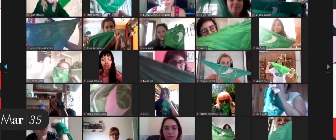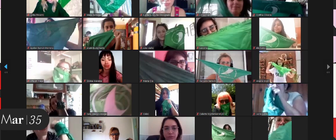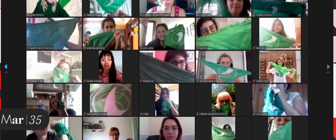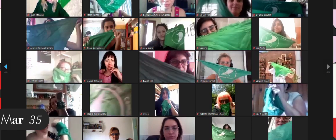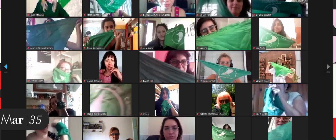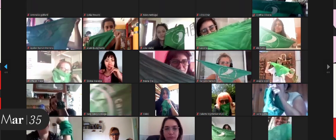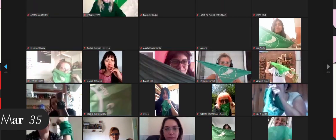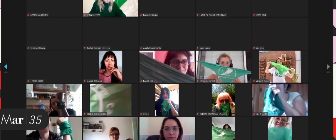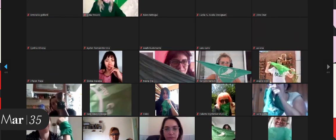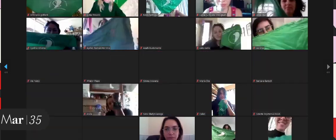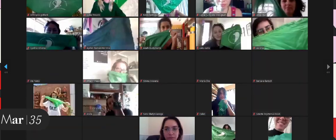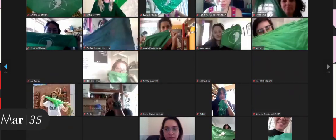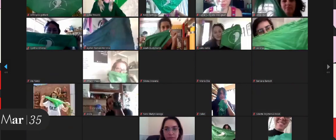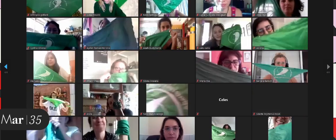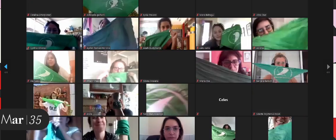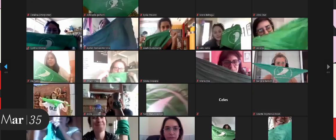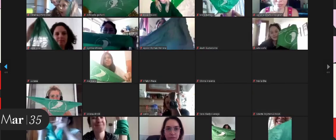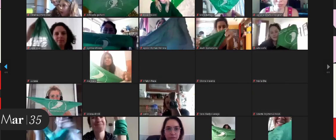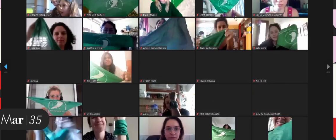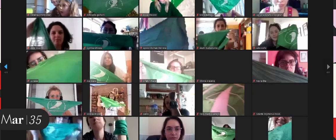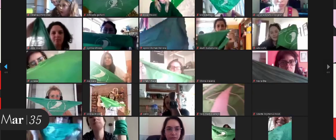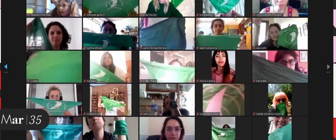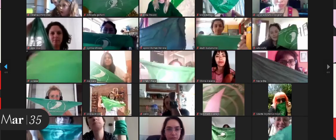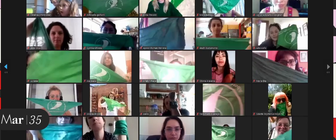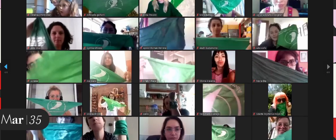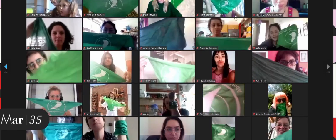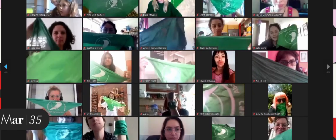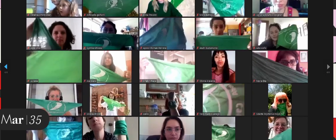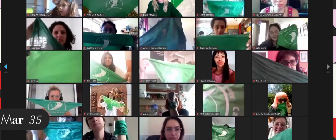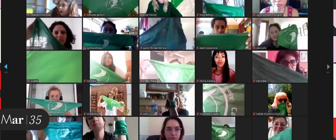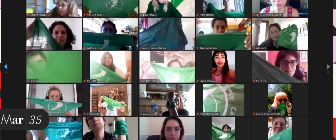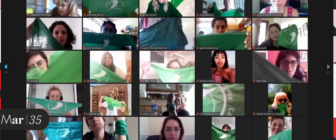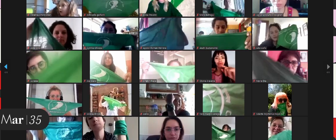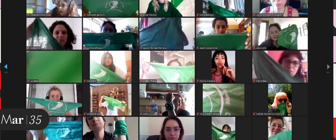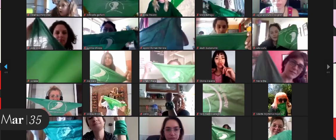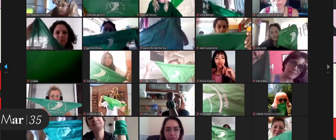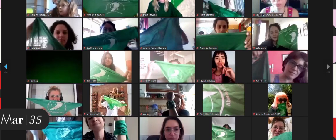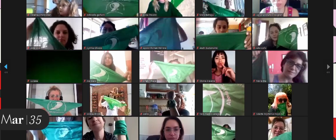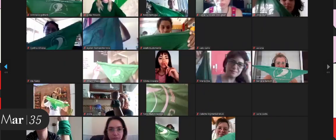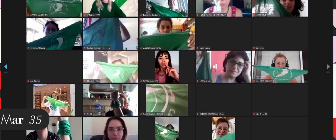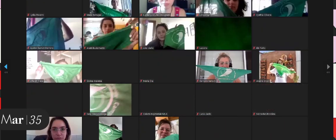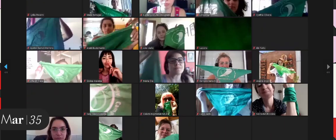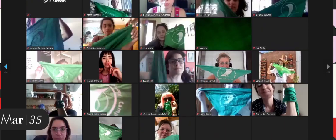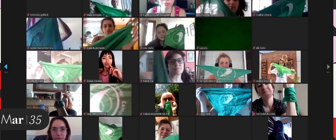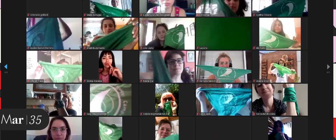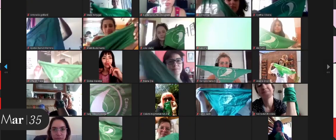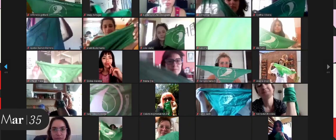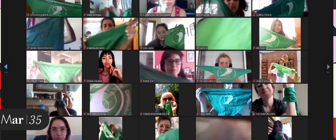Galería, pero Genario es un horror Galería Manden las capturas de pantalla porque